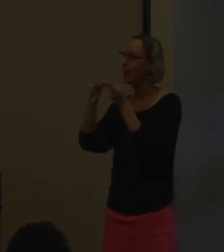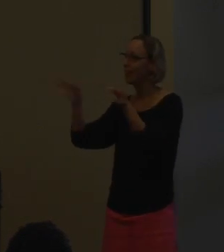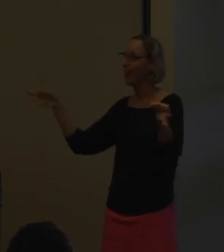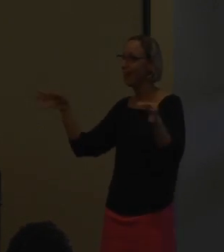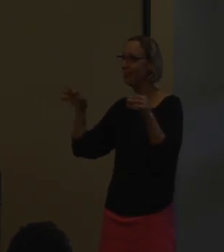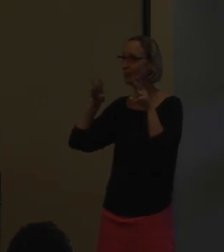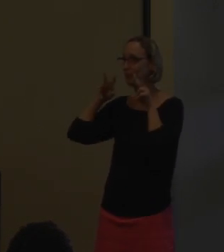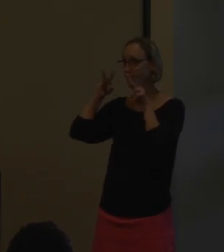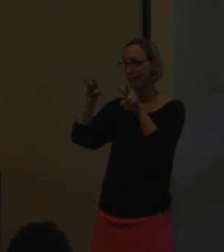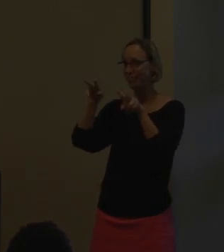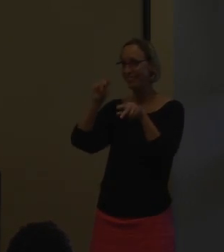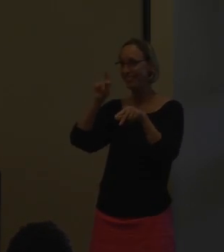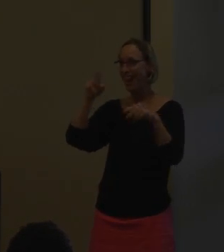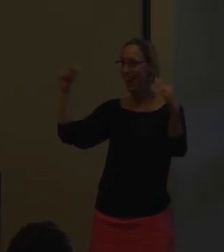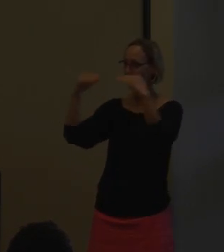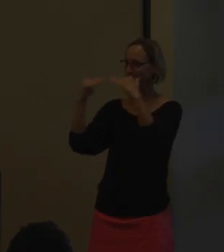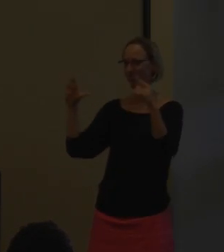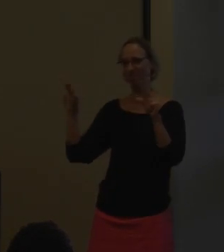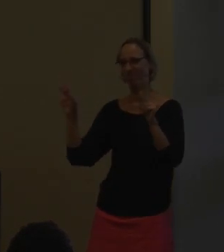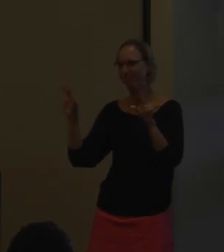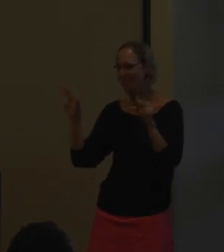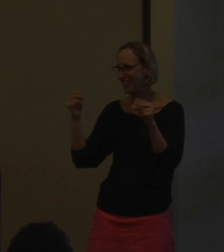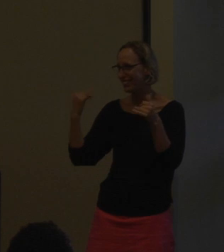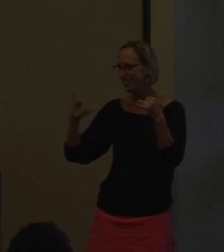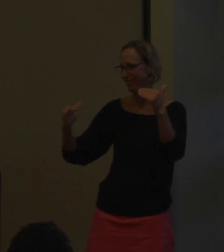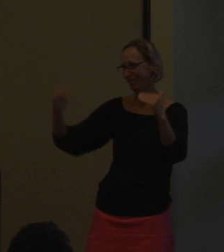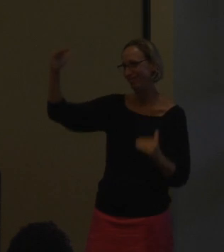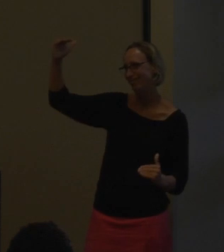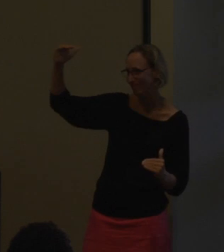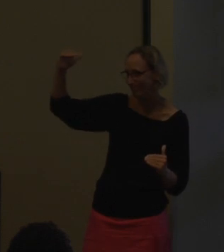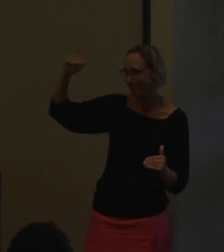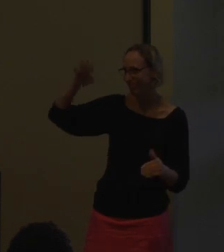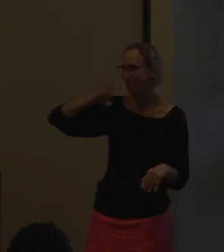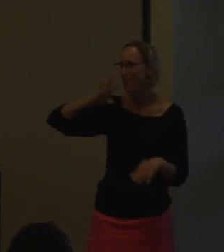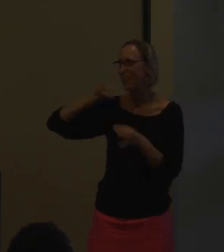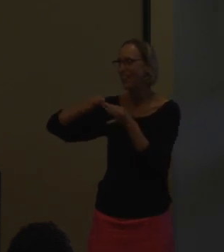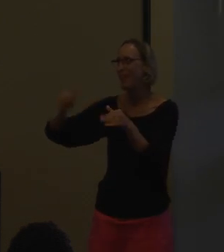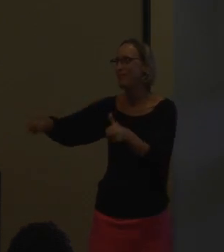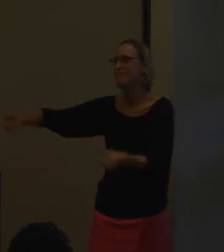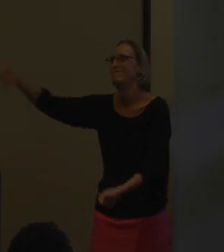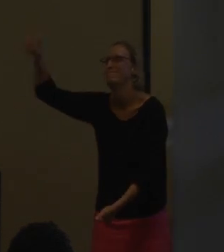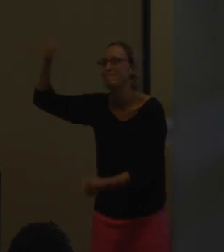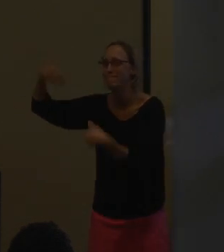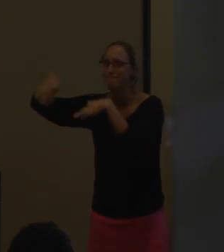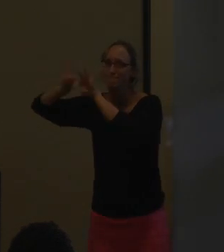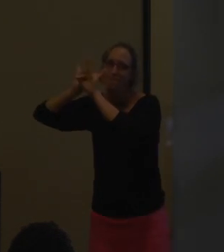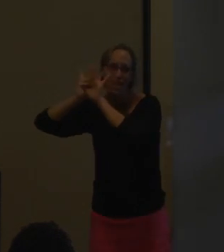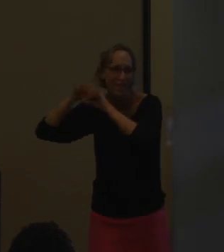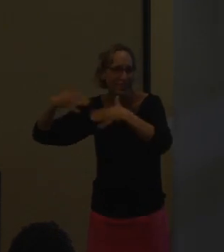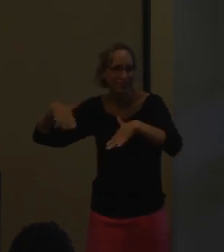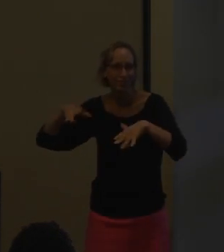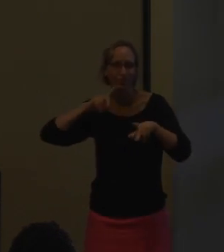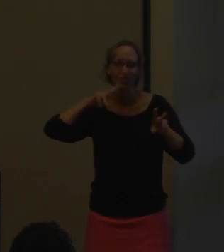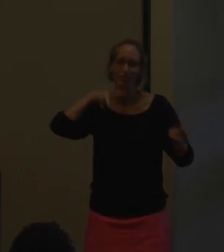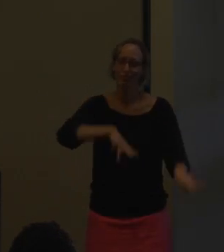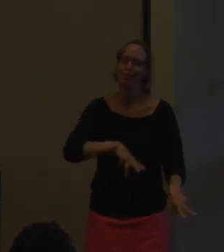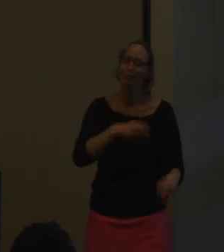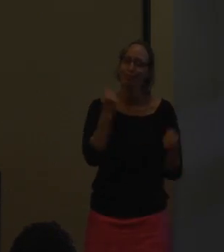But they never looked at it as equal to a spoken language. Spoken language always was of utmost